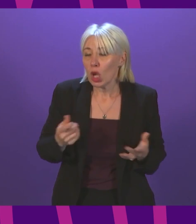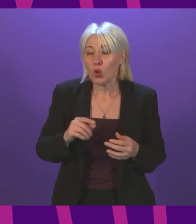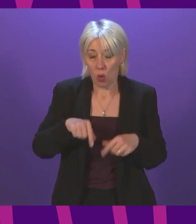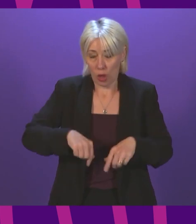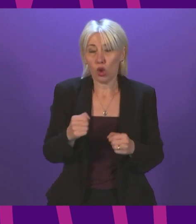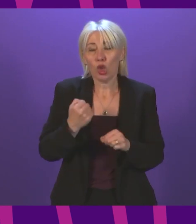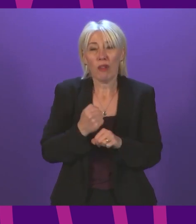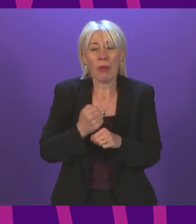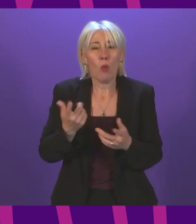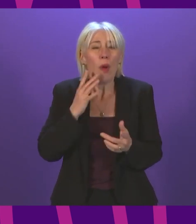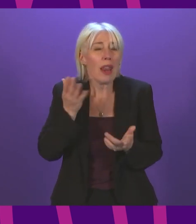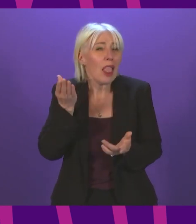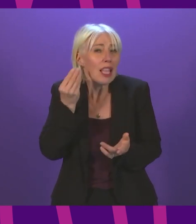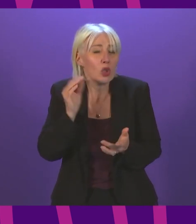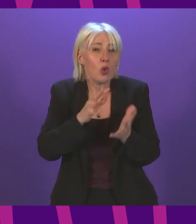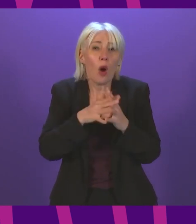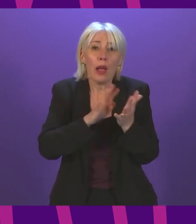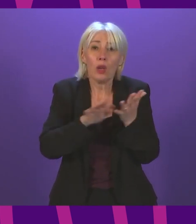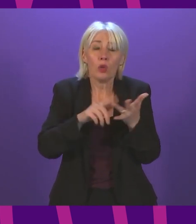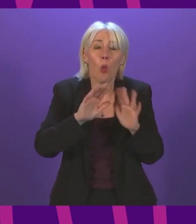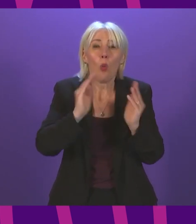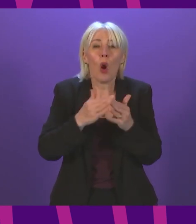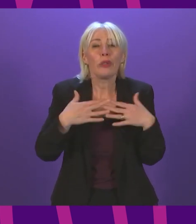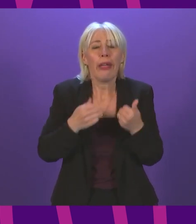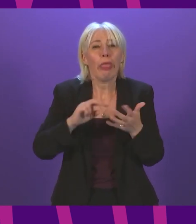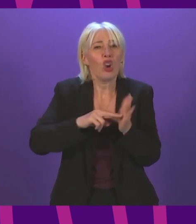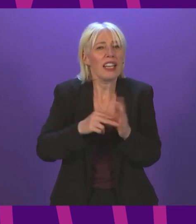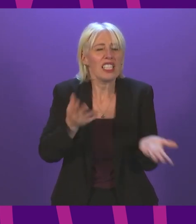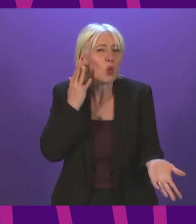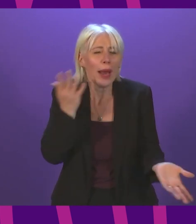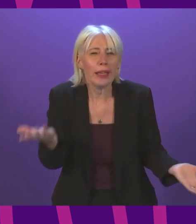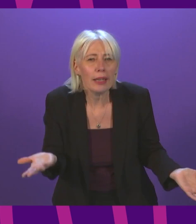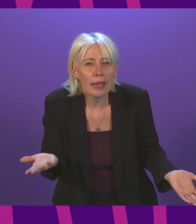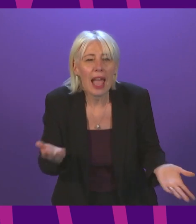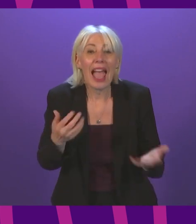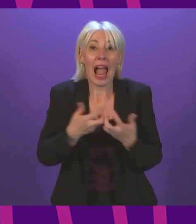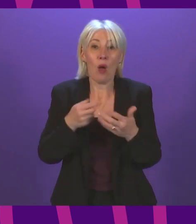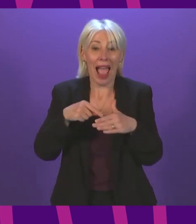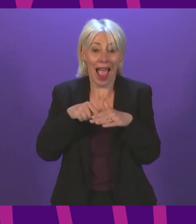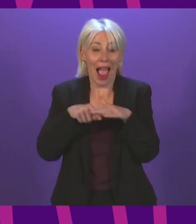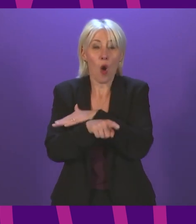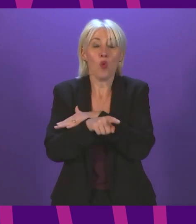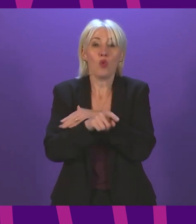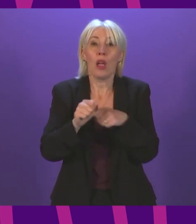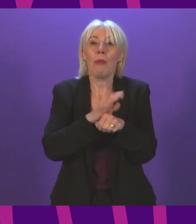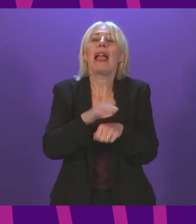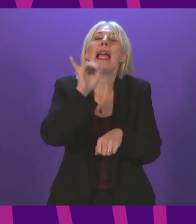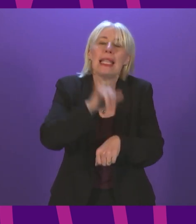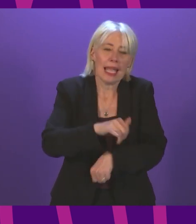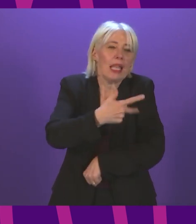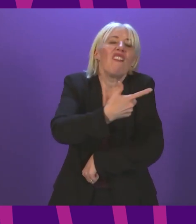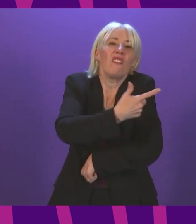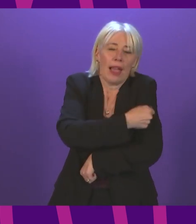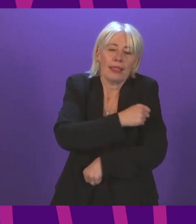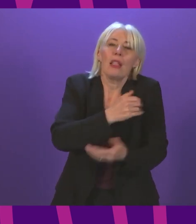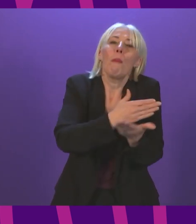to the World Health Organisation? And when will they finally understand that our route out of this pandemic is, yes, partly vaccine, but it's